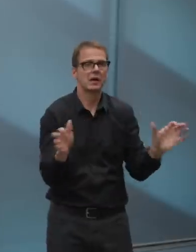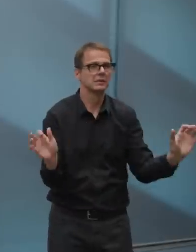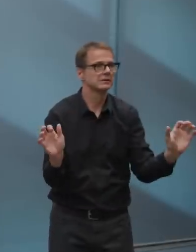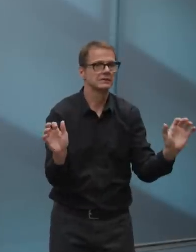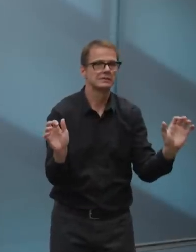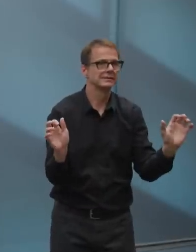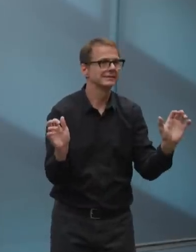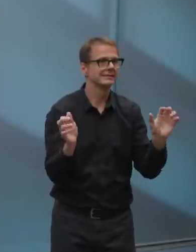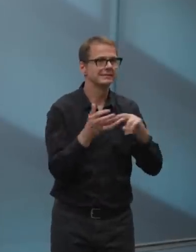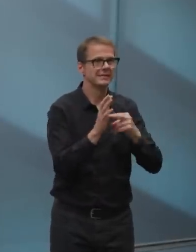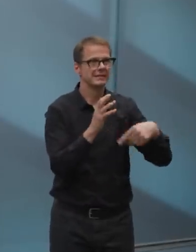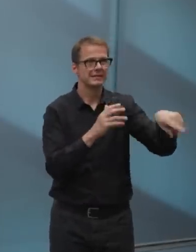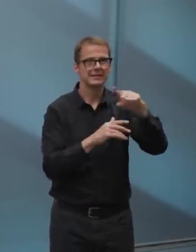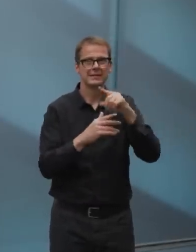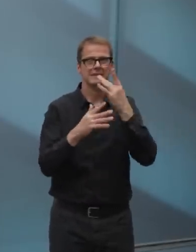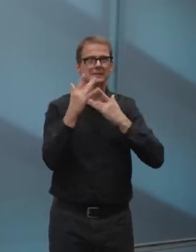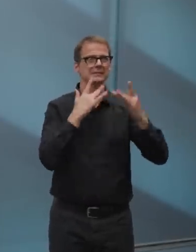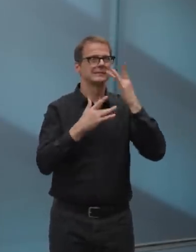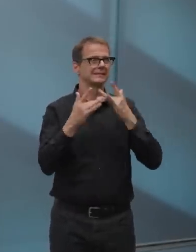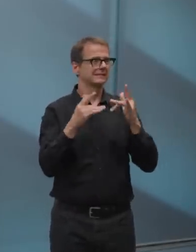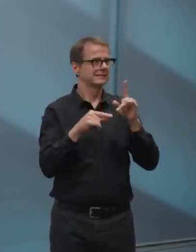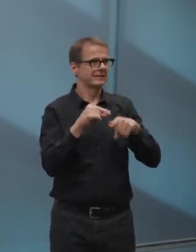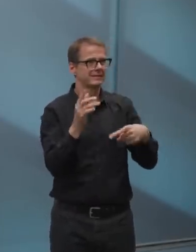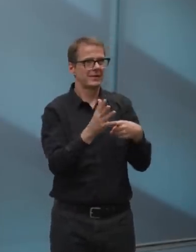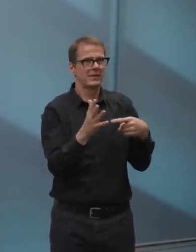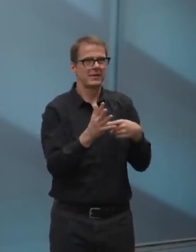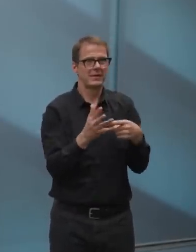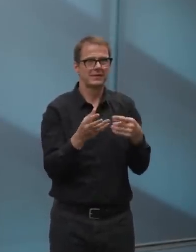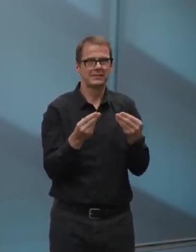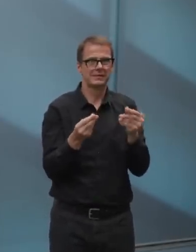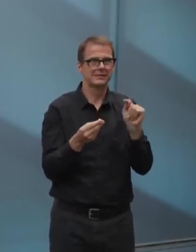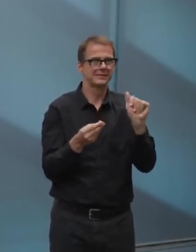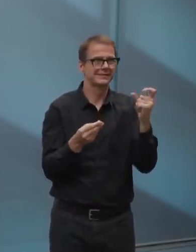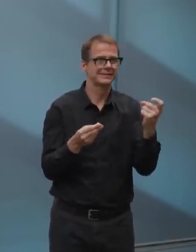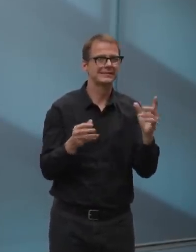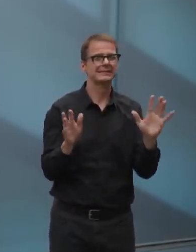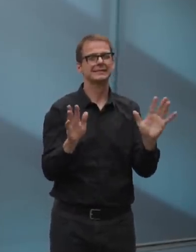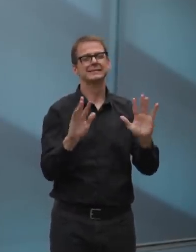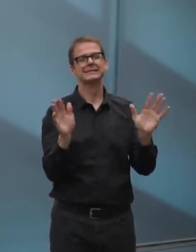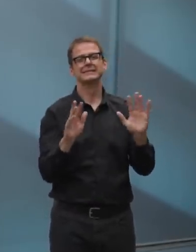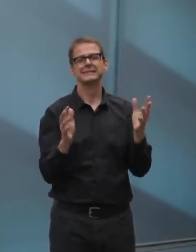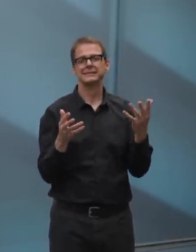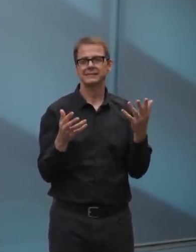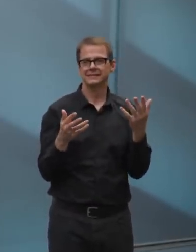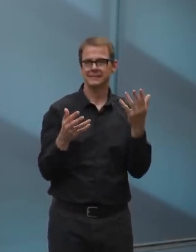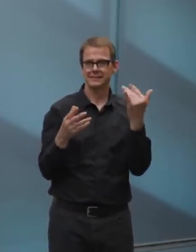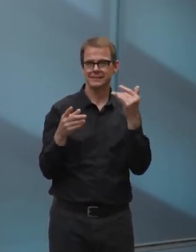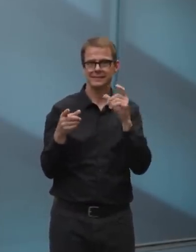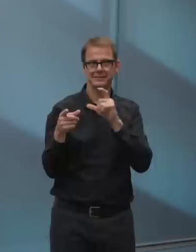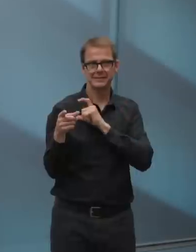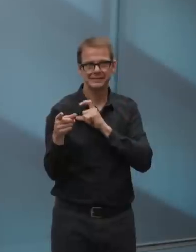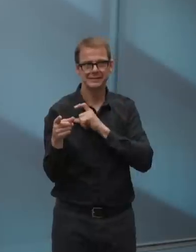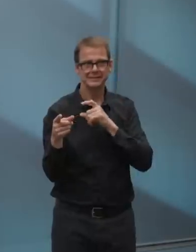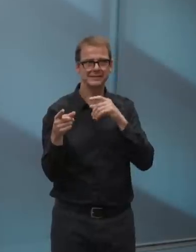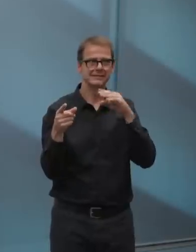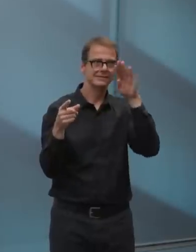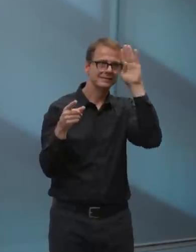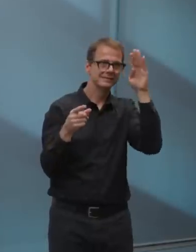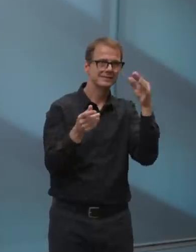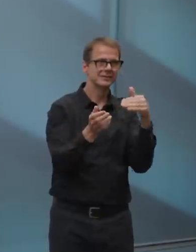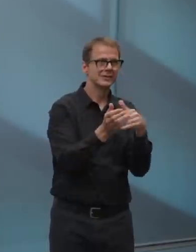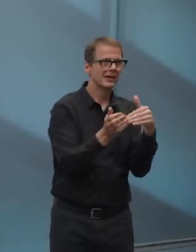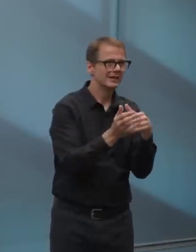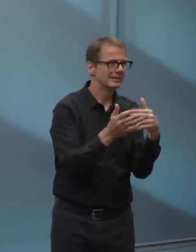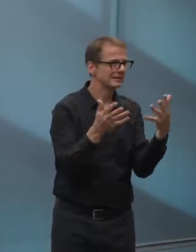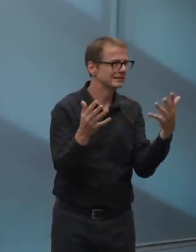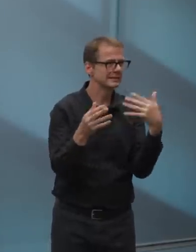and I don't want to cut police or fire or other essential services, uh, that we haven't turned off, uh, to pay for it. And this is why the mayors